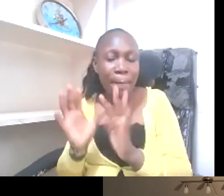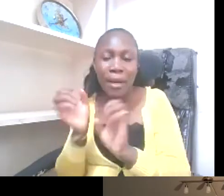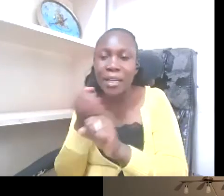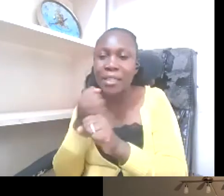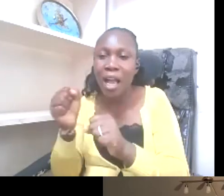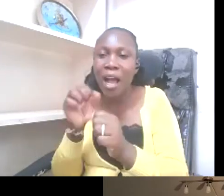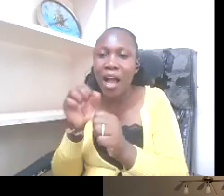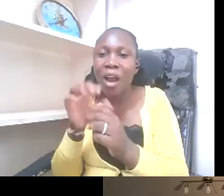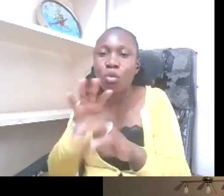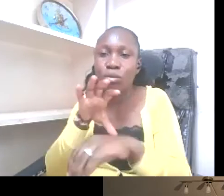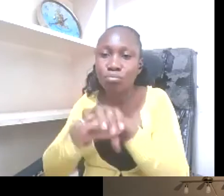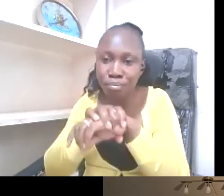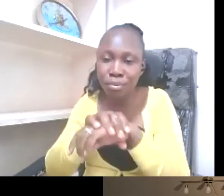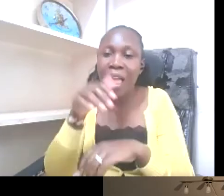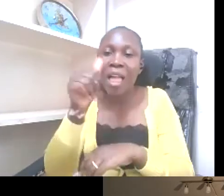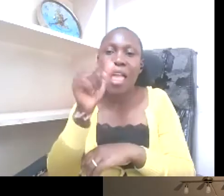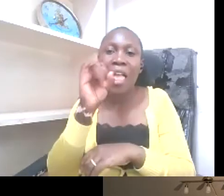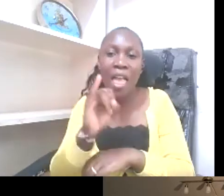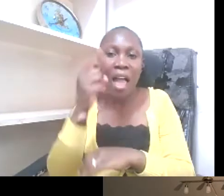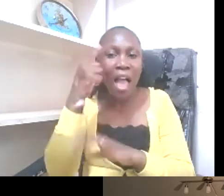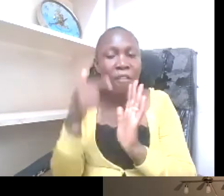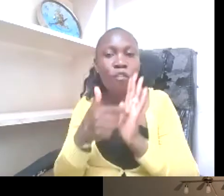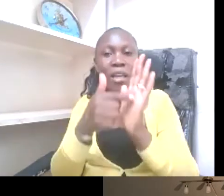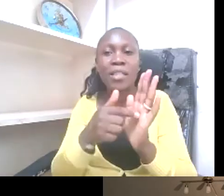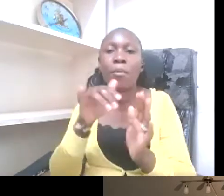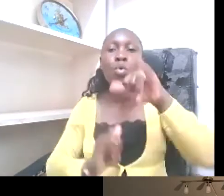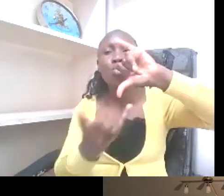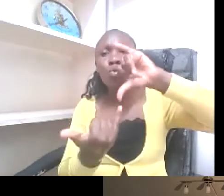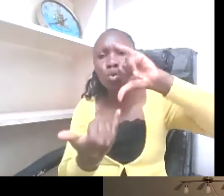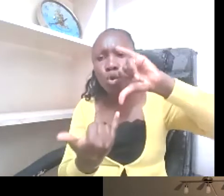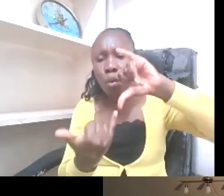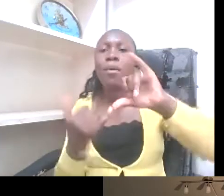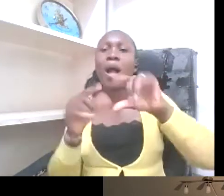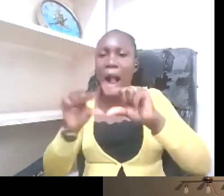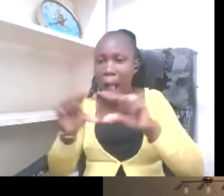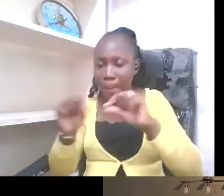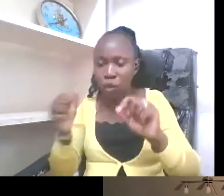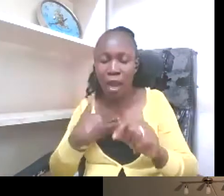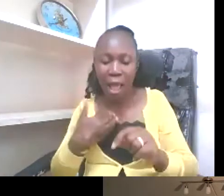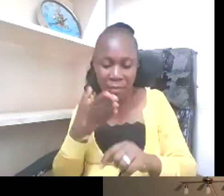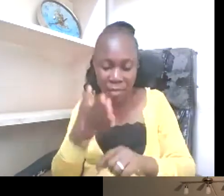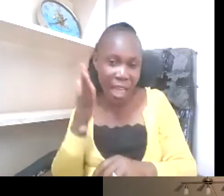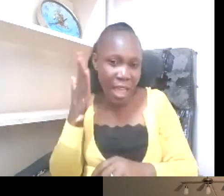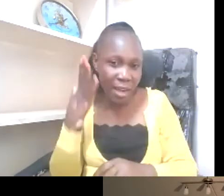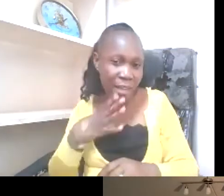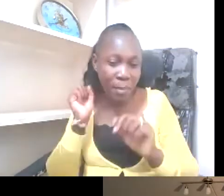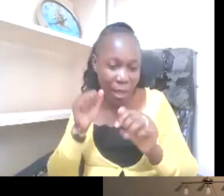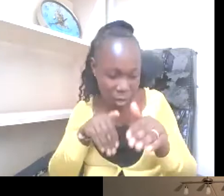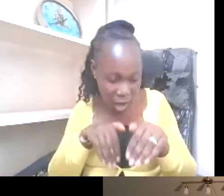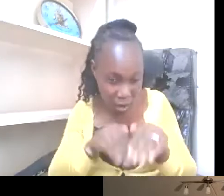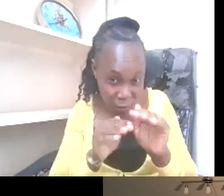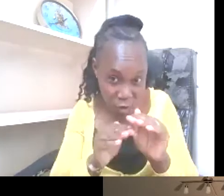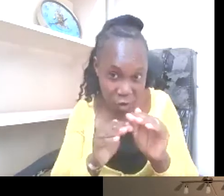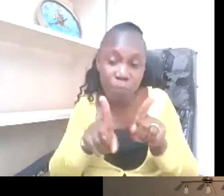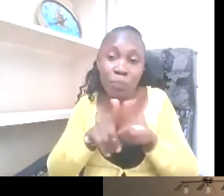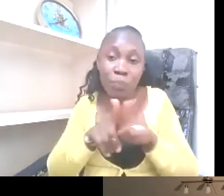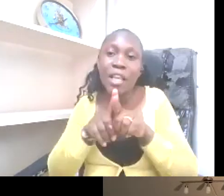captioning, will auto-generate the words and so deaf people can follow. And even when a sign language interpreter